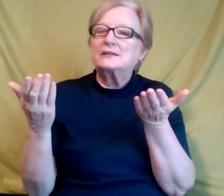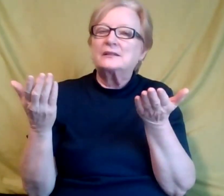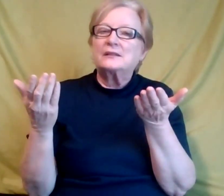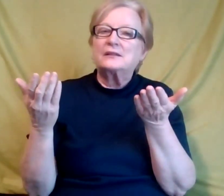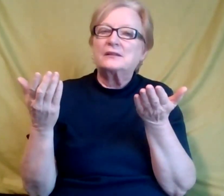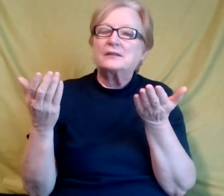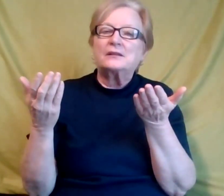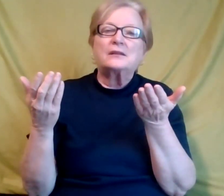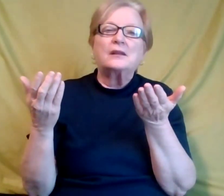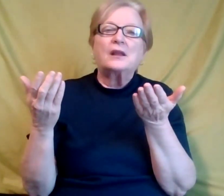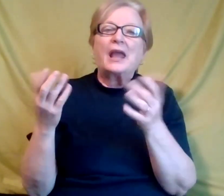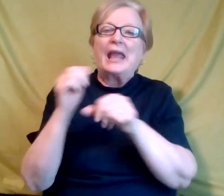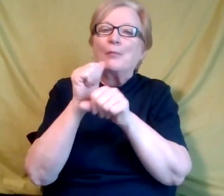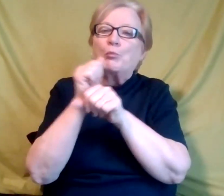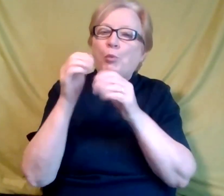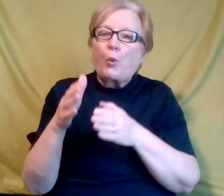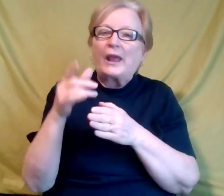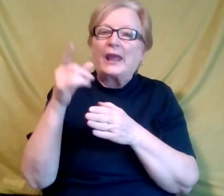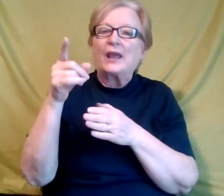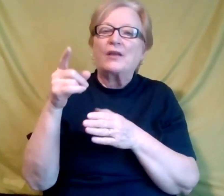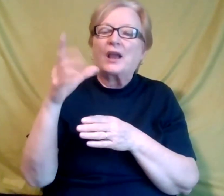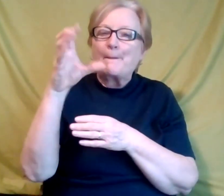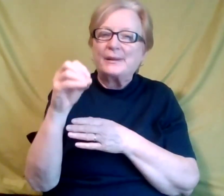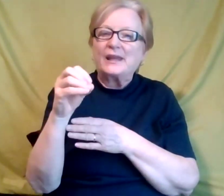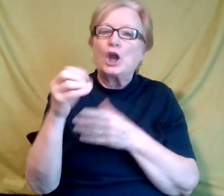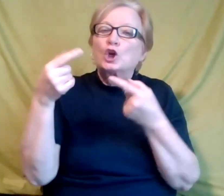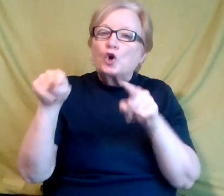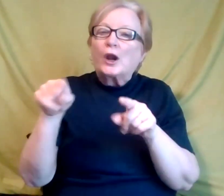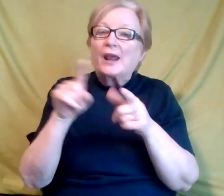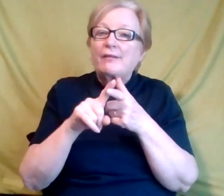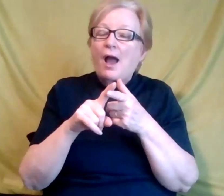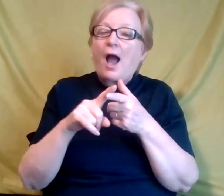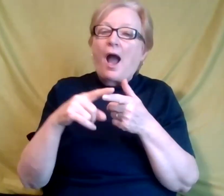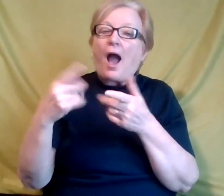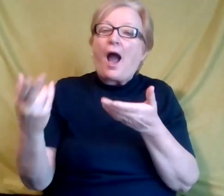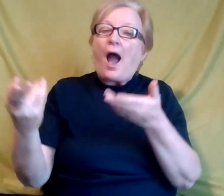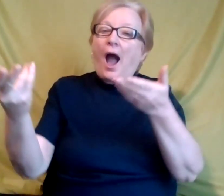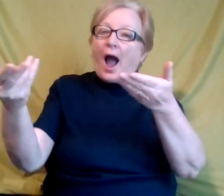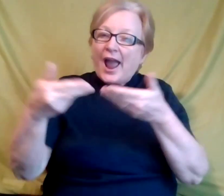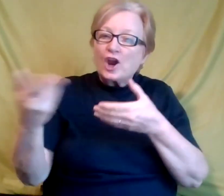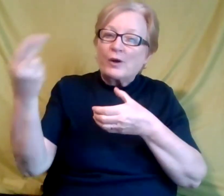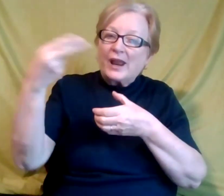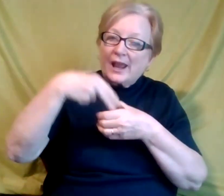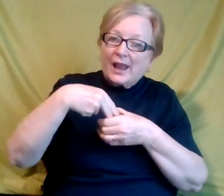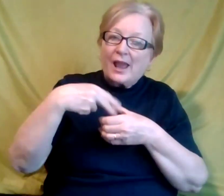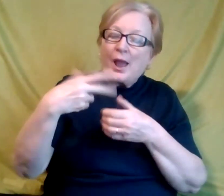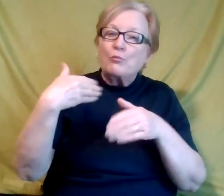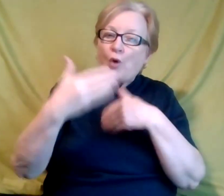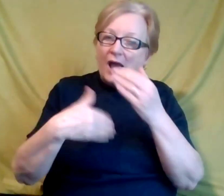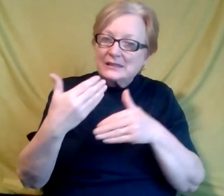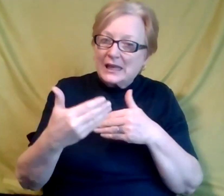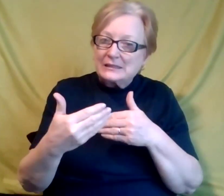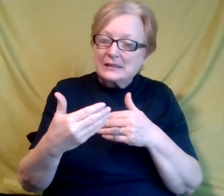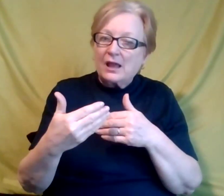should an employee, like, what during the hiring process, you know, what should, um, a person